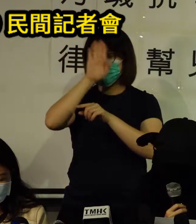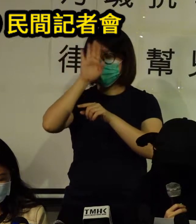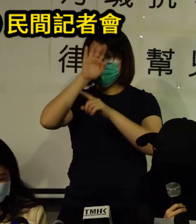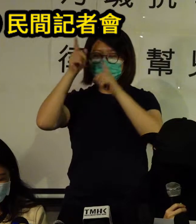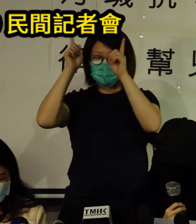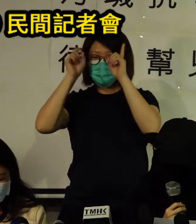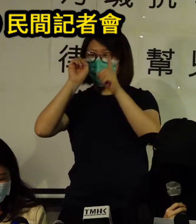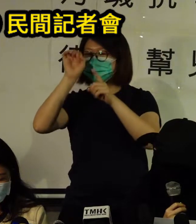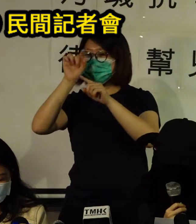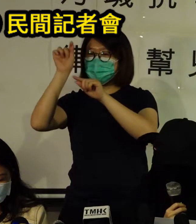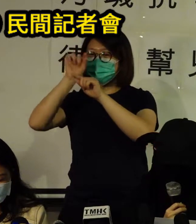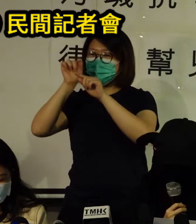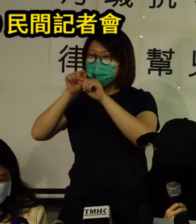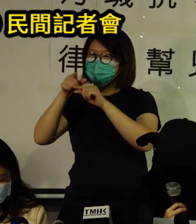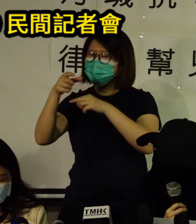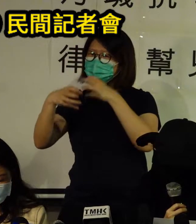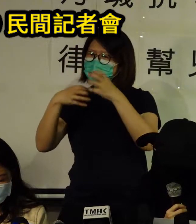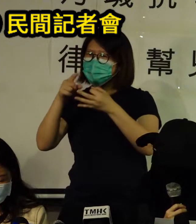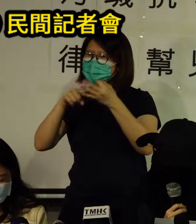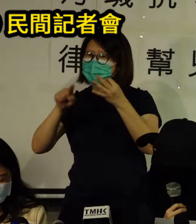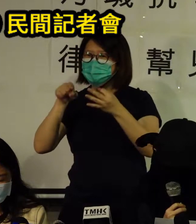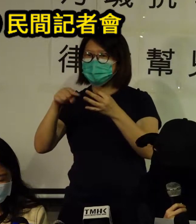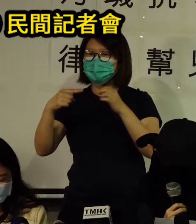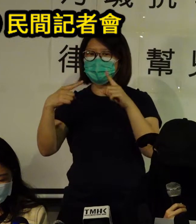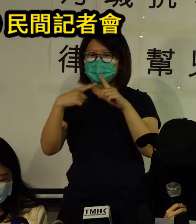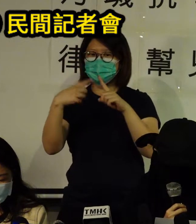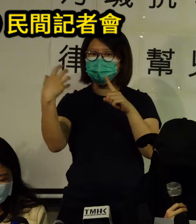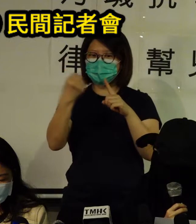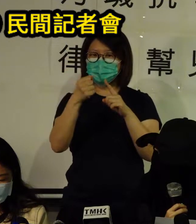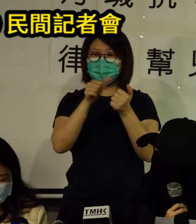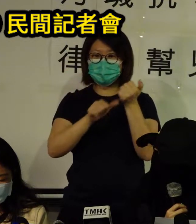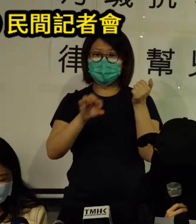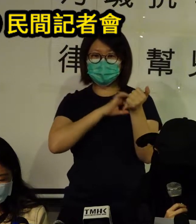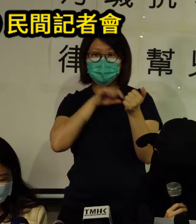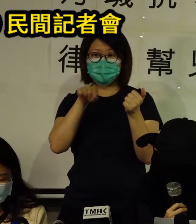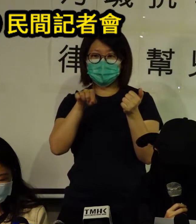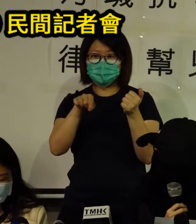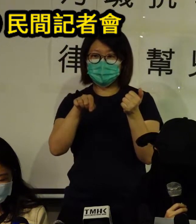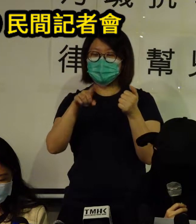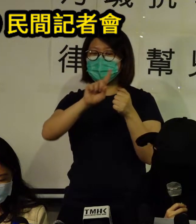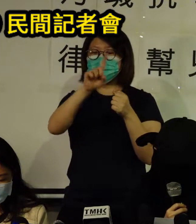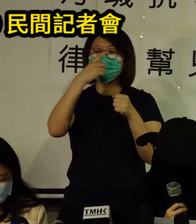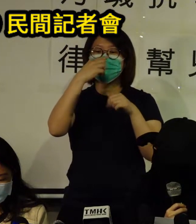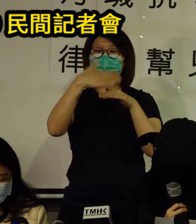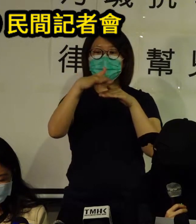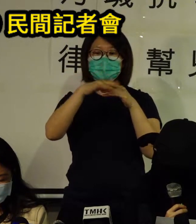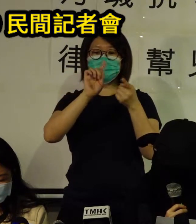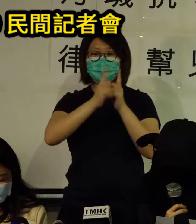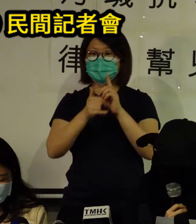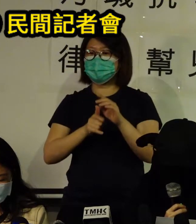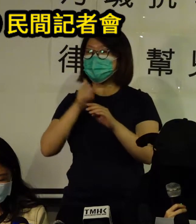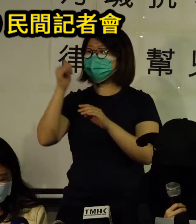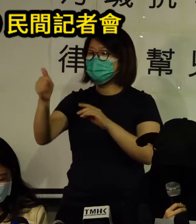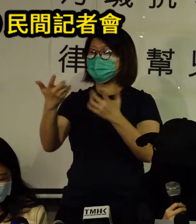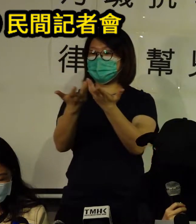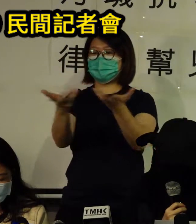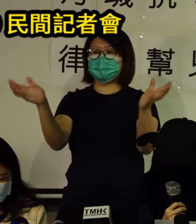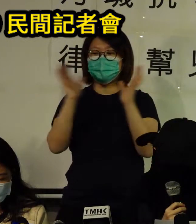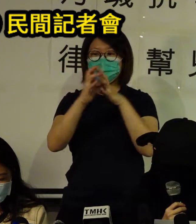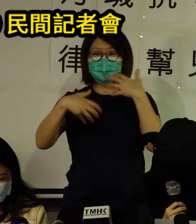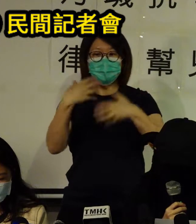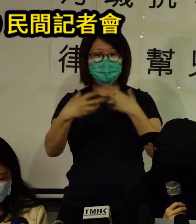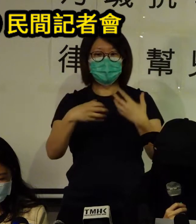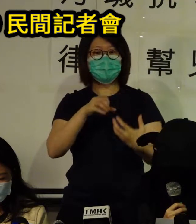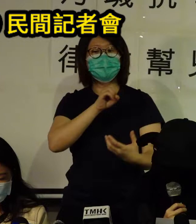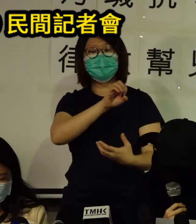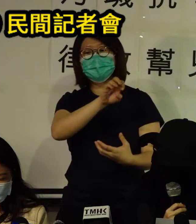to distort right from wrong and defend their brutal and war crime-like behaviour noting